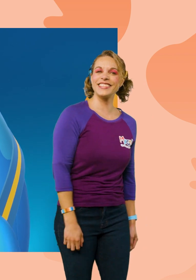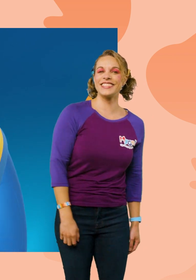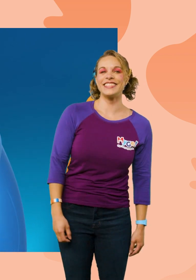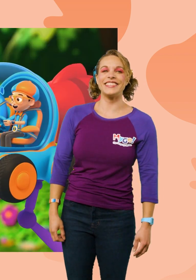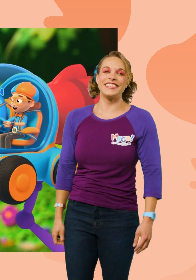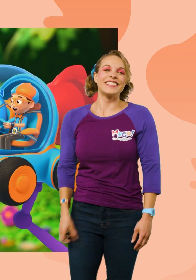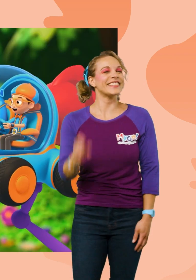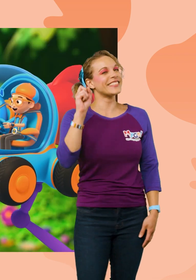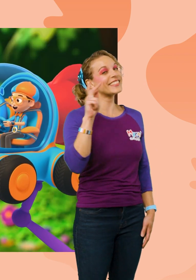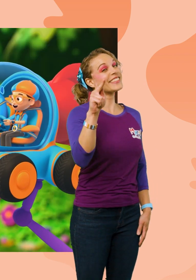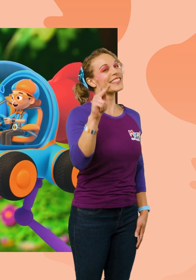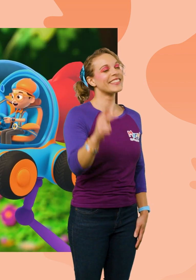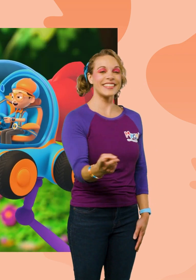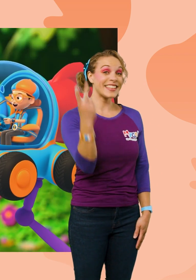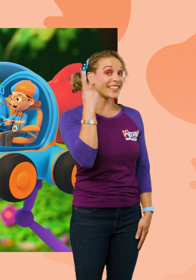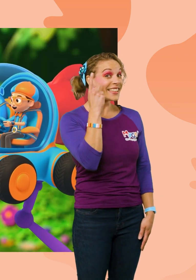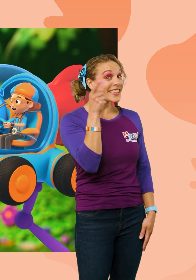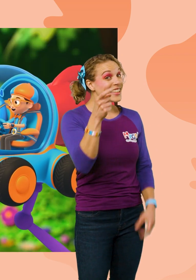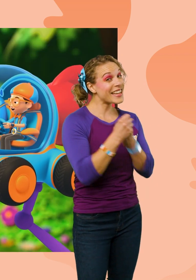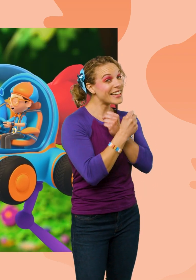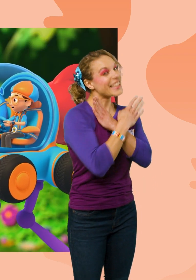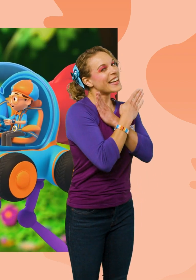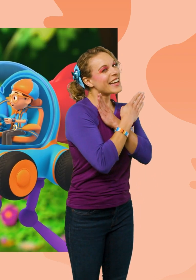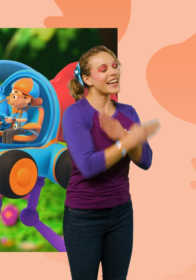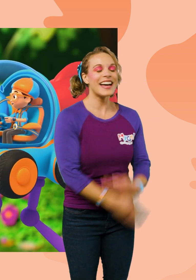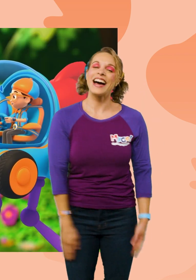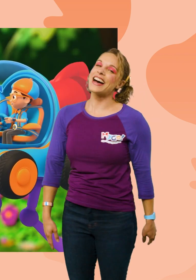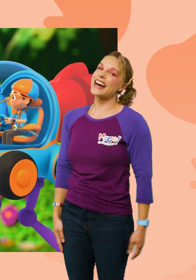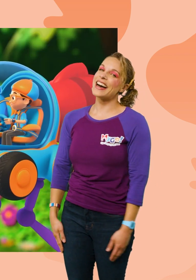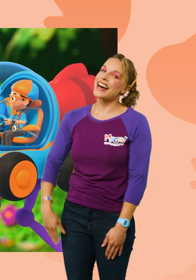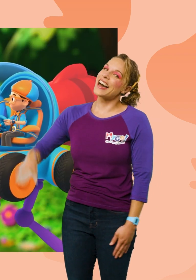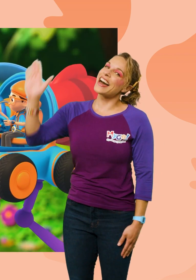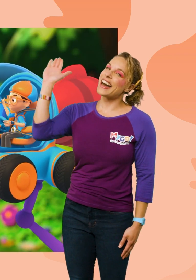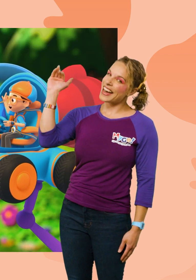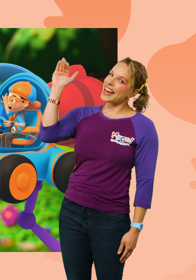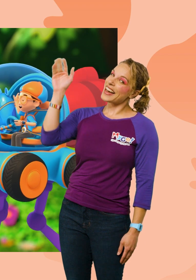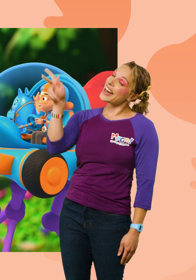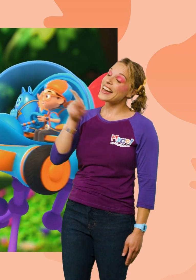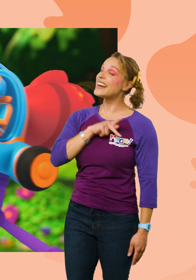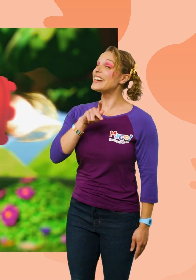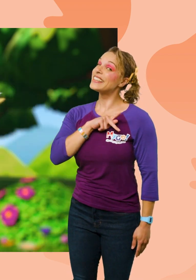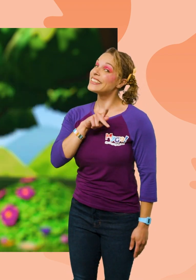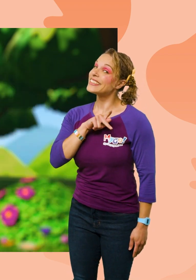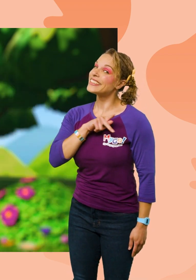Okay! See ya, Blippi! Bye-bye, Petunia!